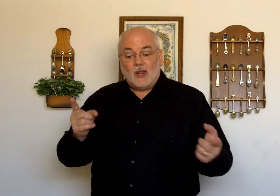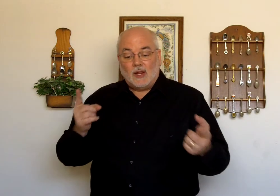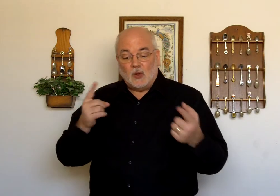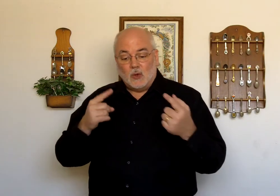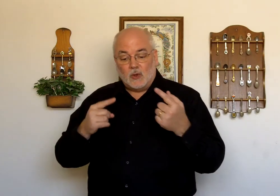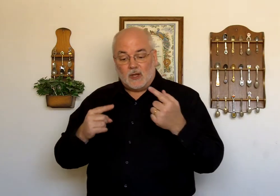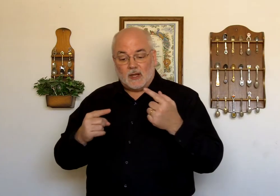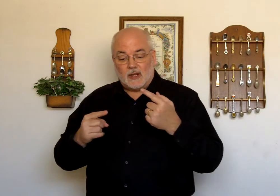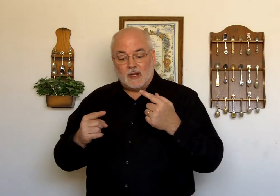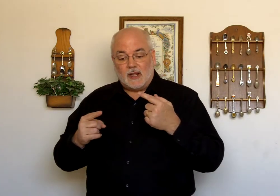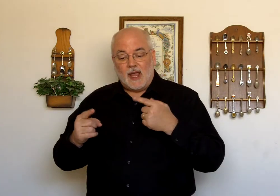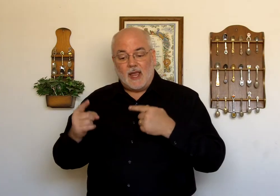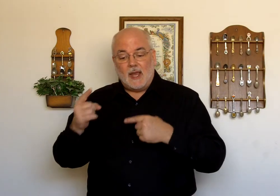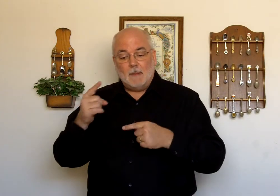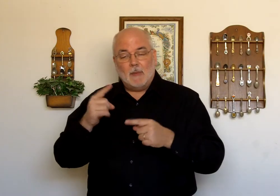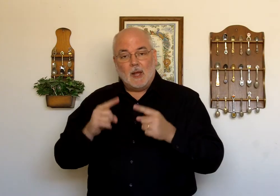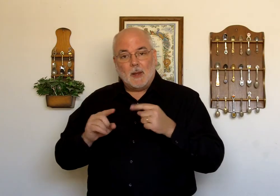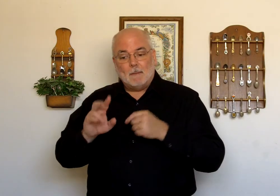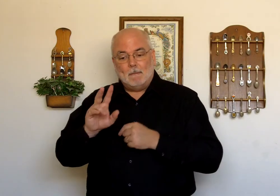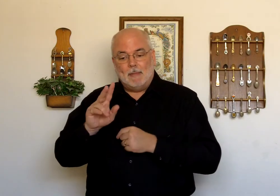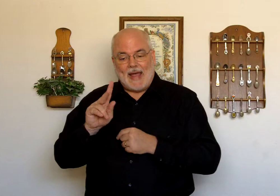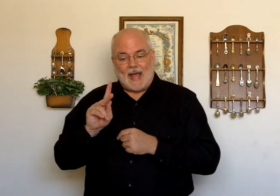Who came back.